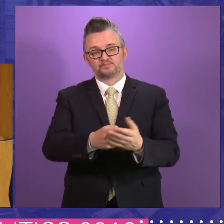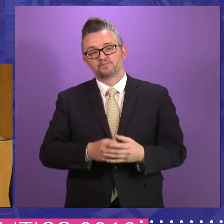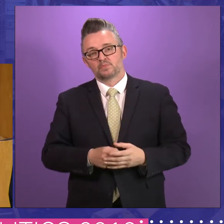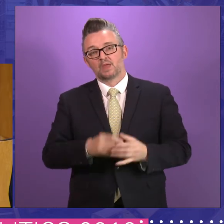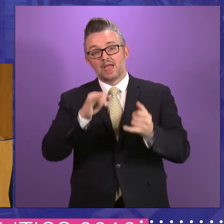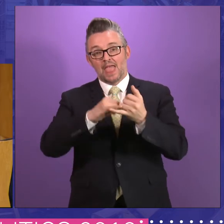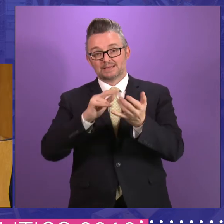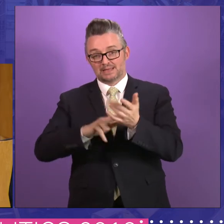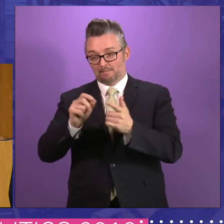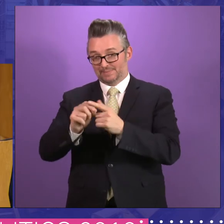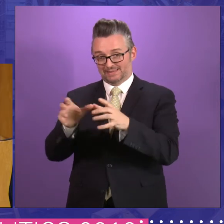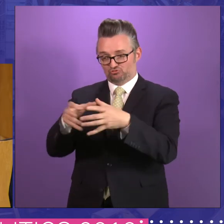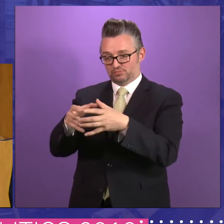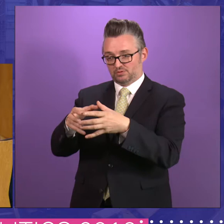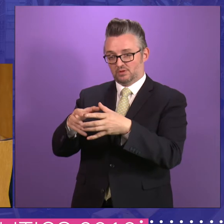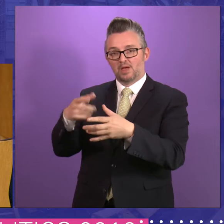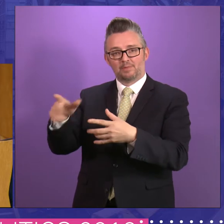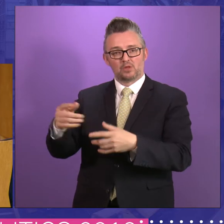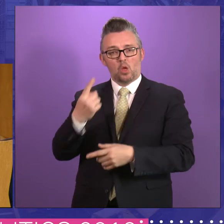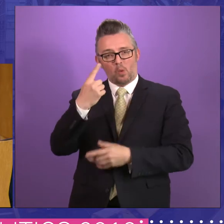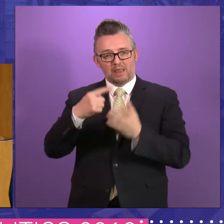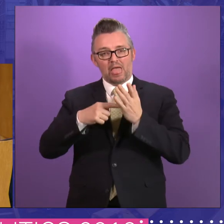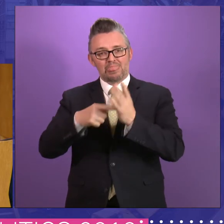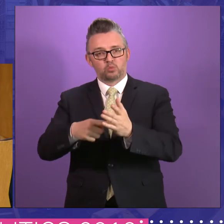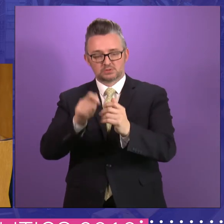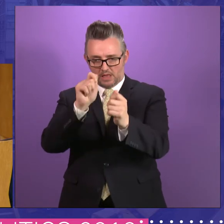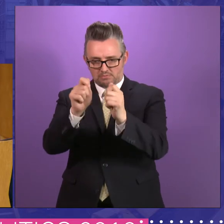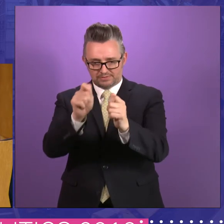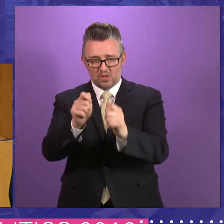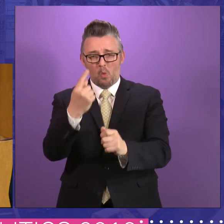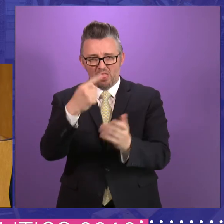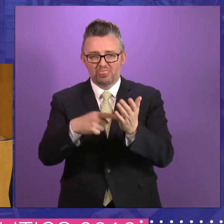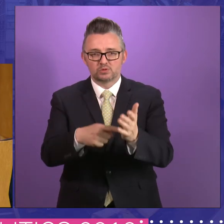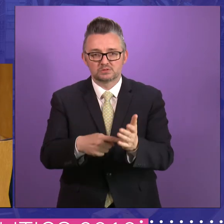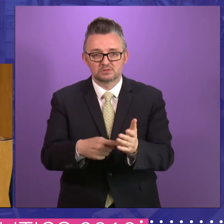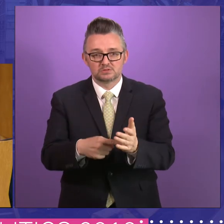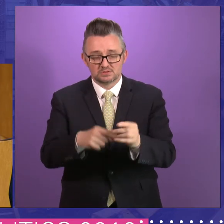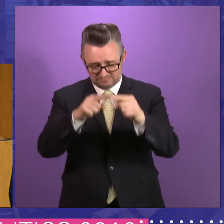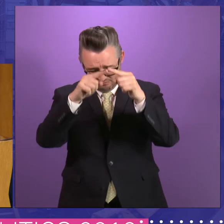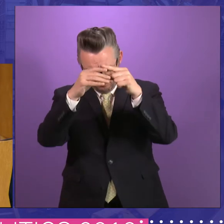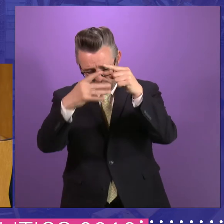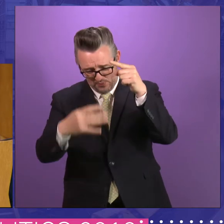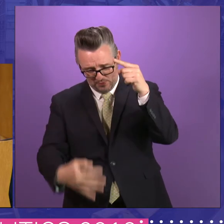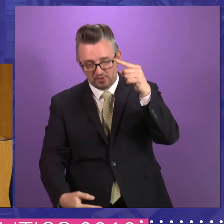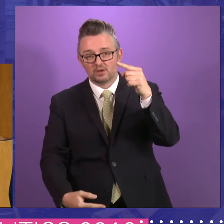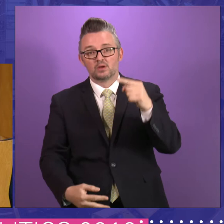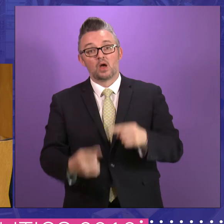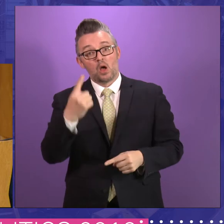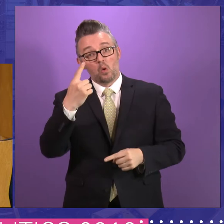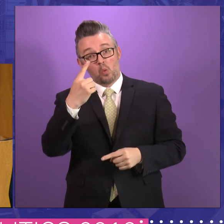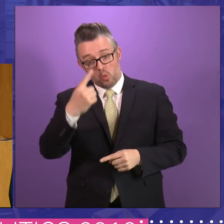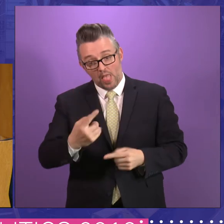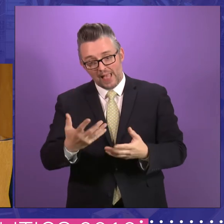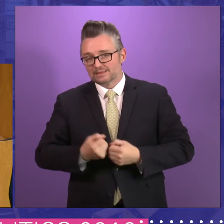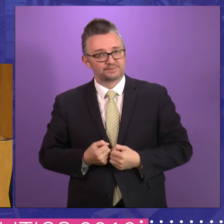The government group put forward almost a thousand amendments. Not one single amendment was accepted